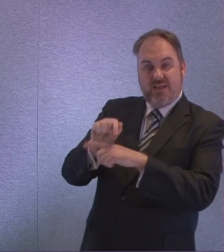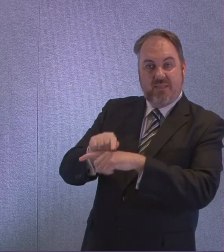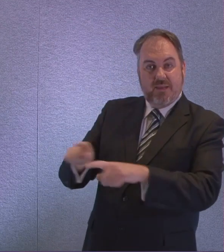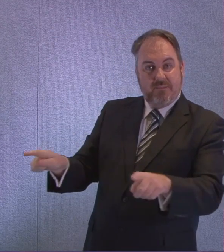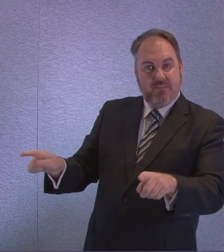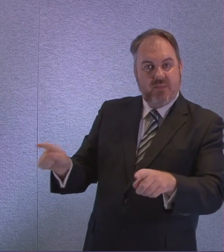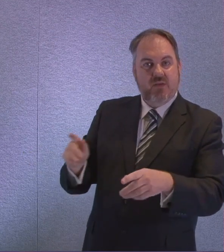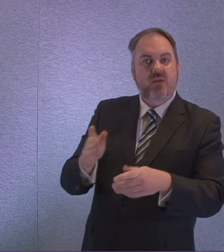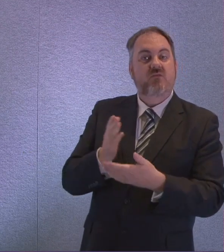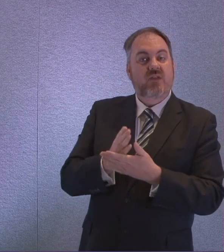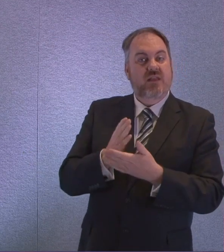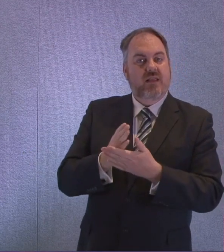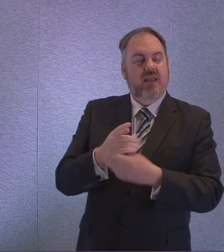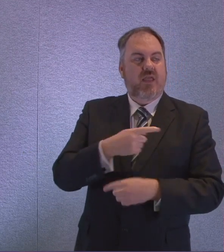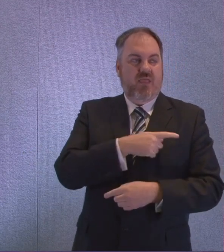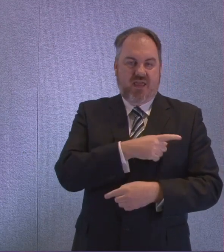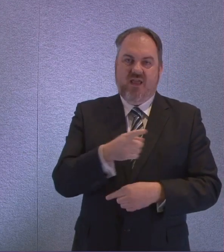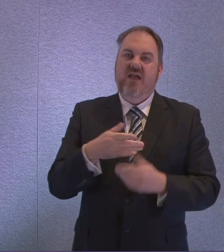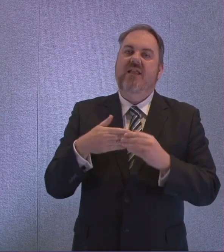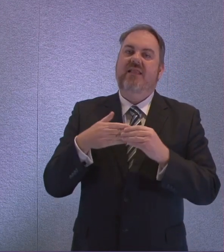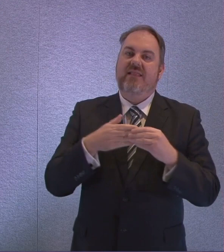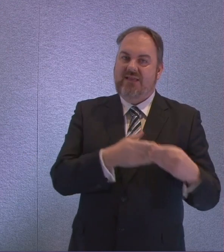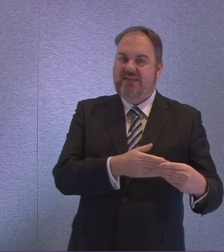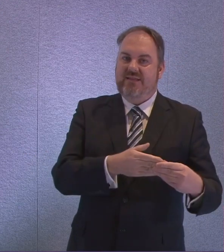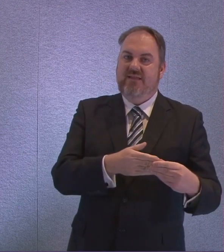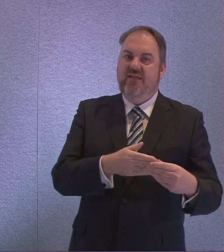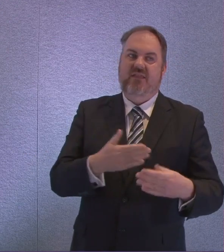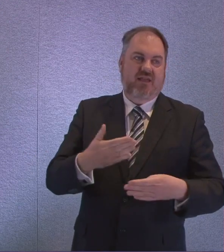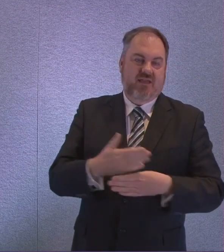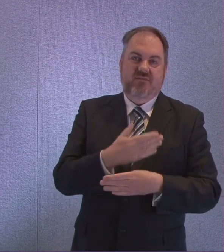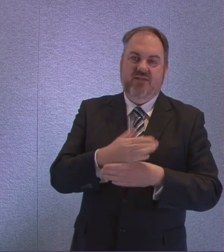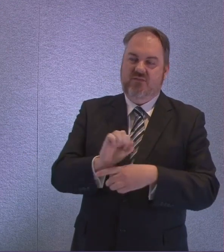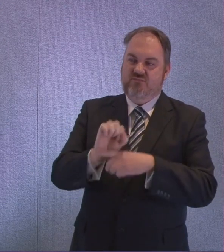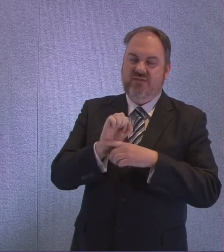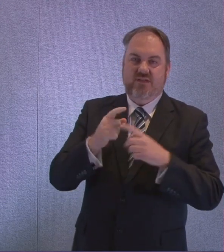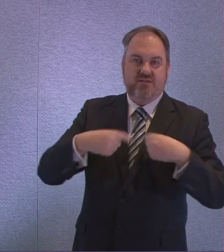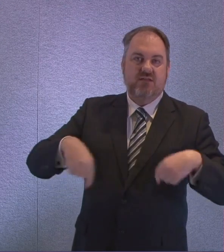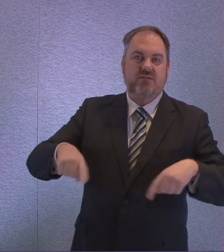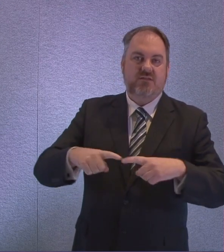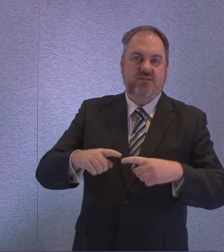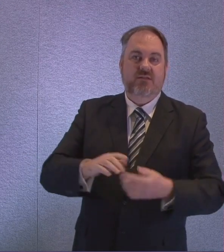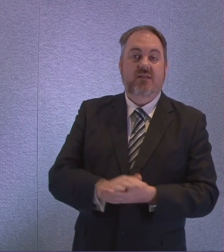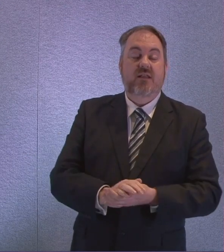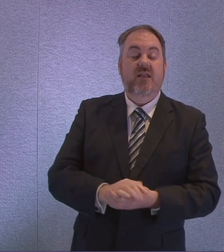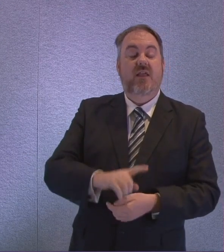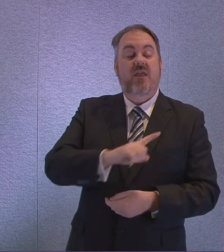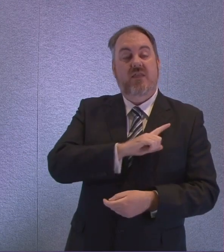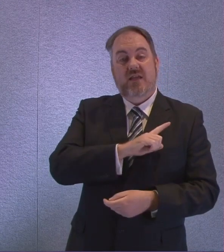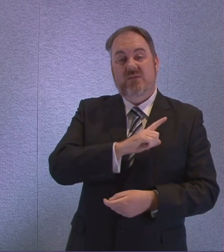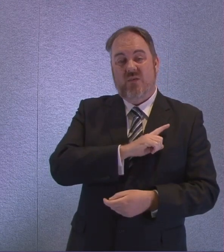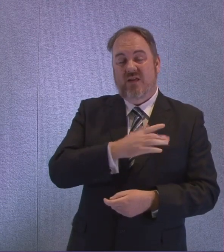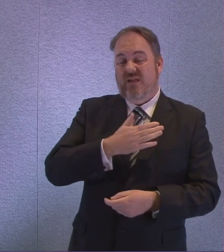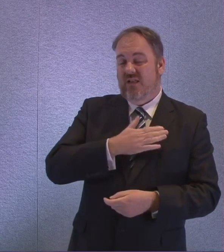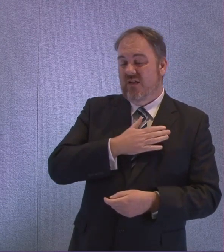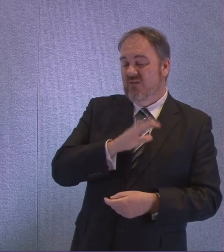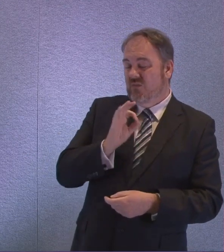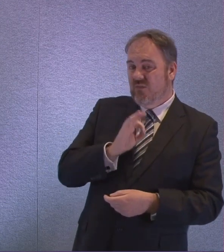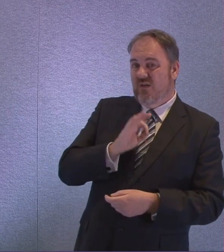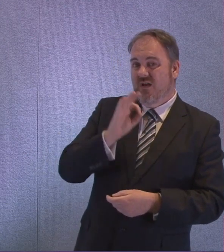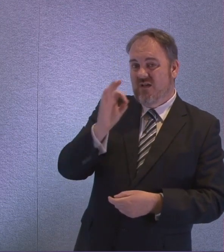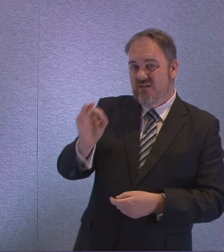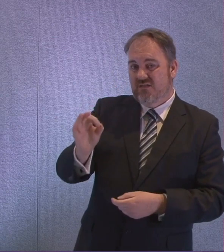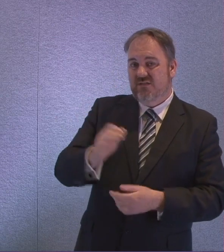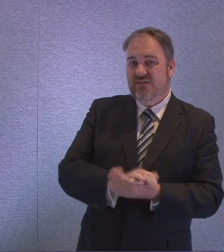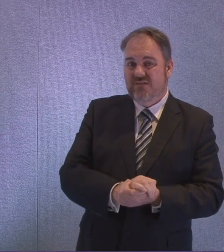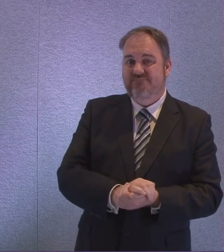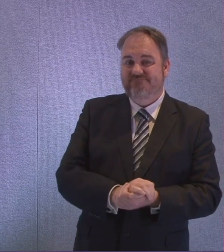collective effort, but they are very much leading it, which is all the more reason why I do want to return to the issue that